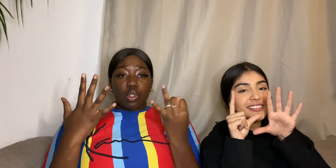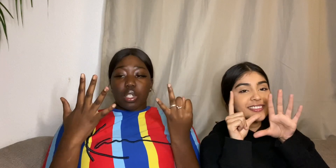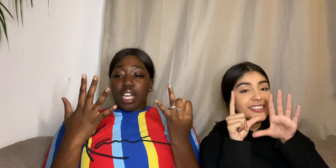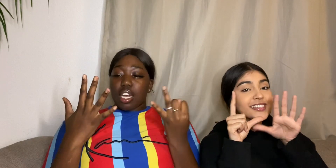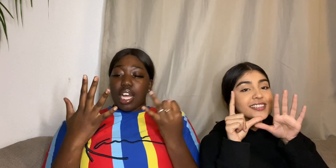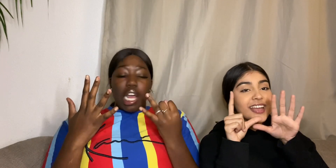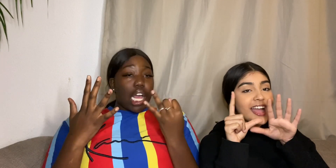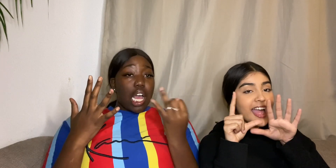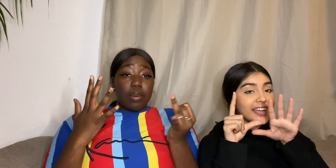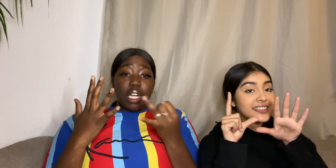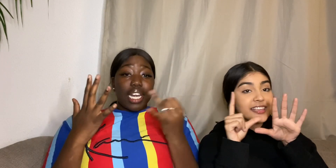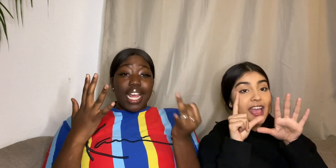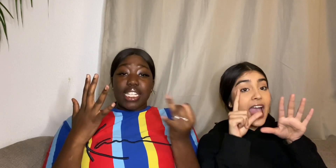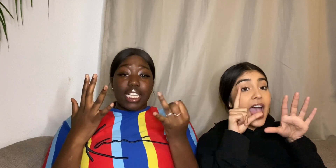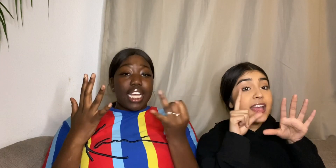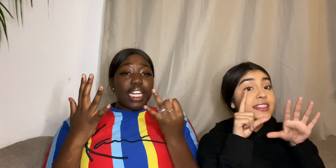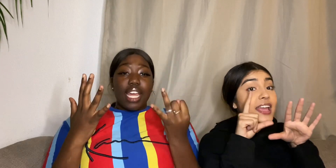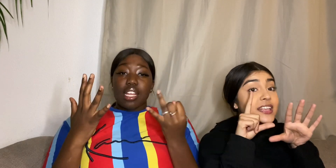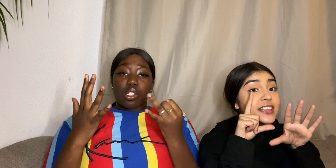that i'm not nasty like that so